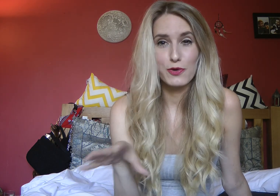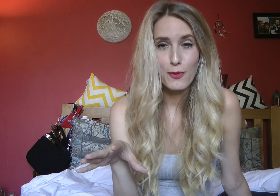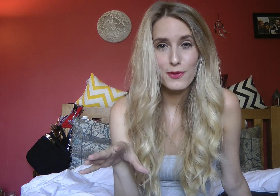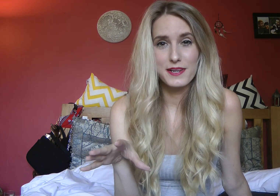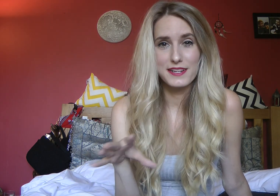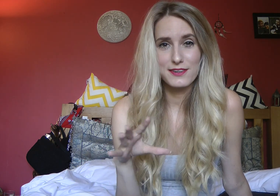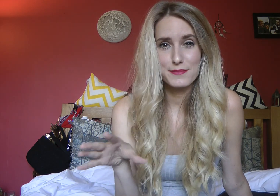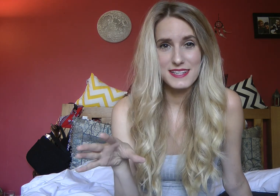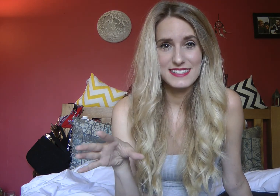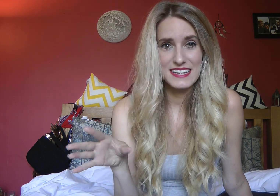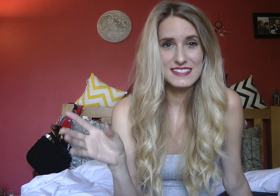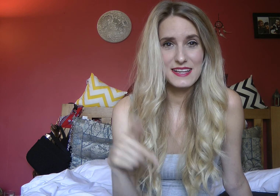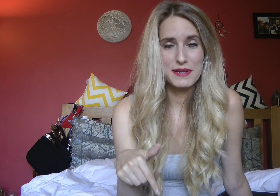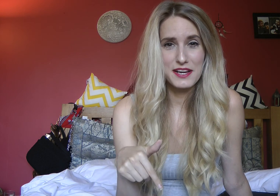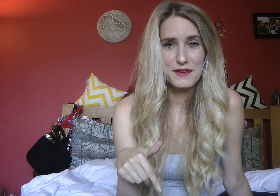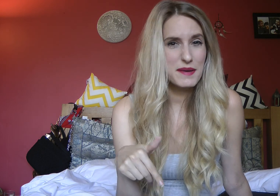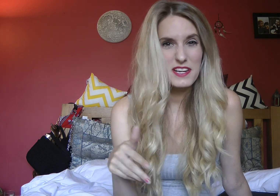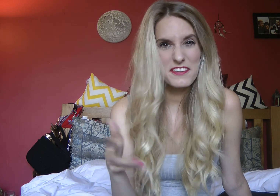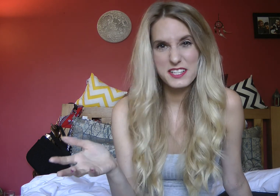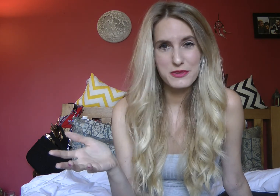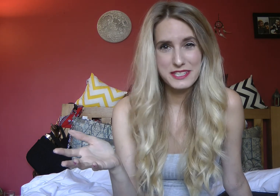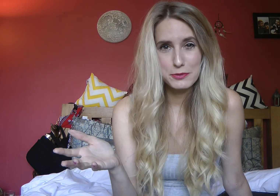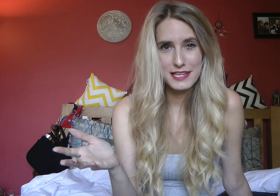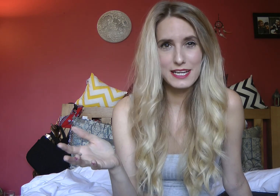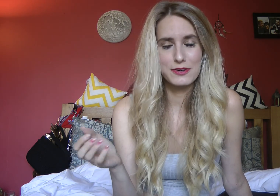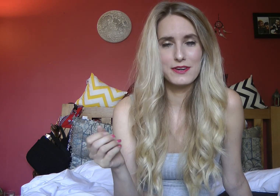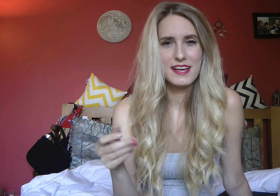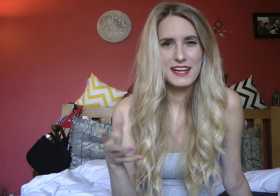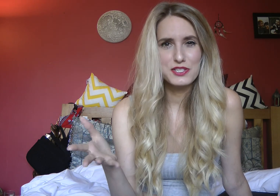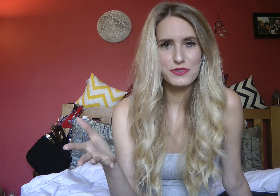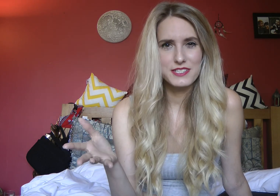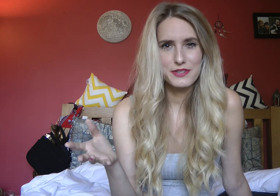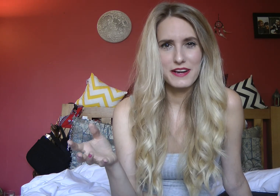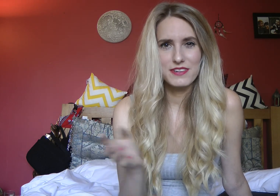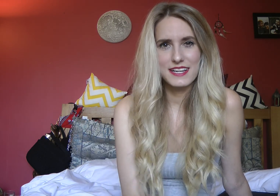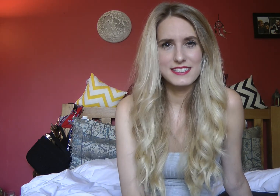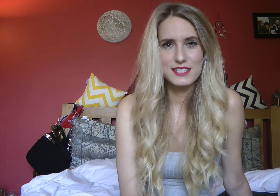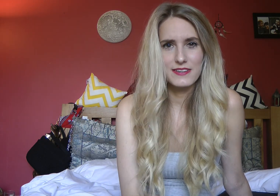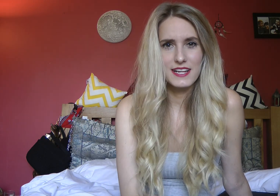awkward in group settings let me know let me know how you deal with it or any stories you have relating to it